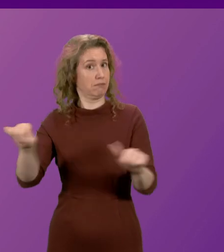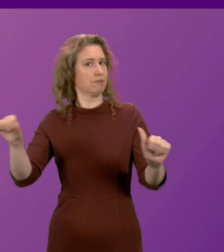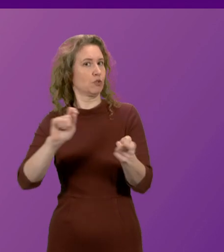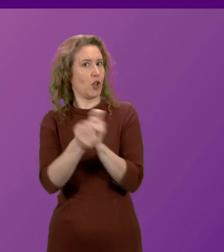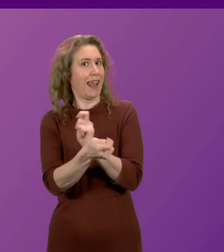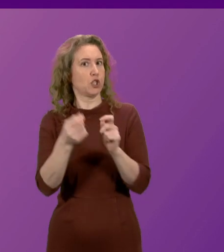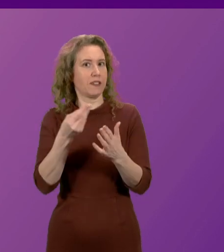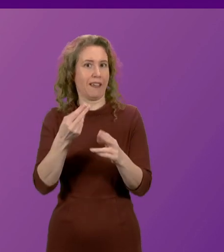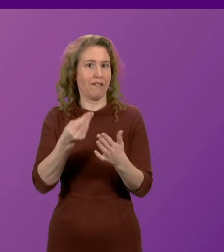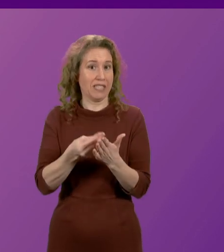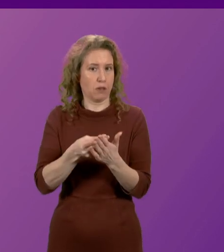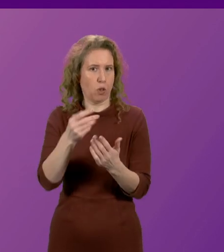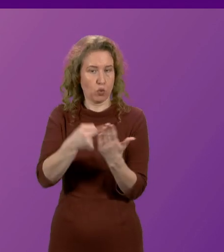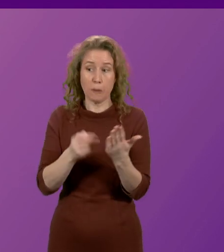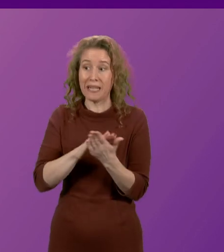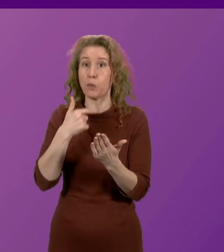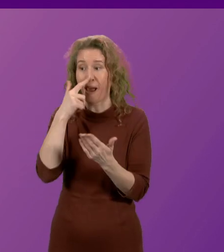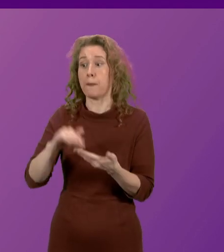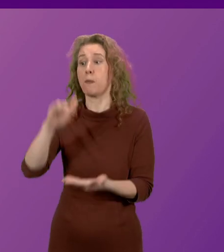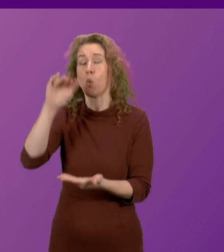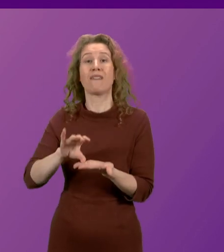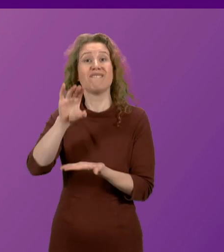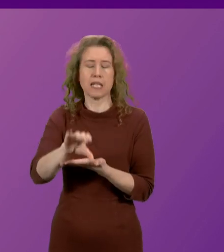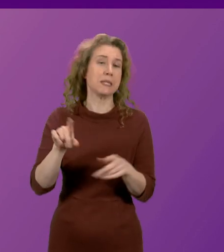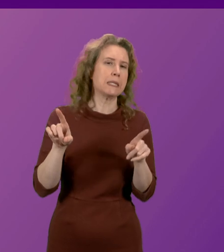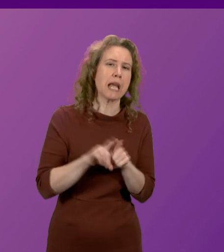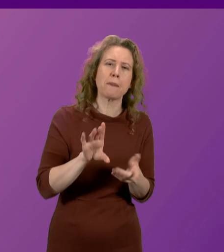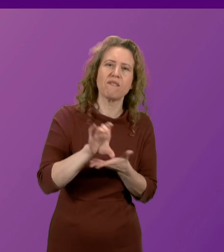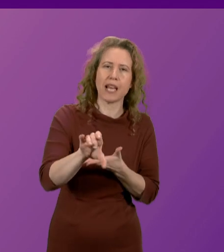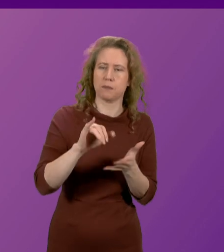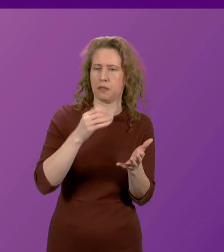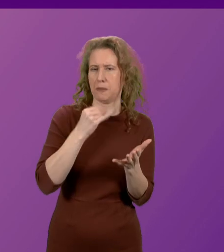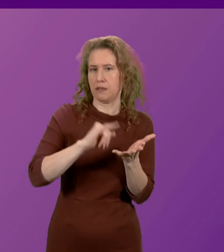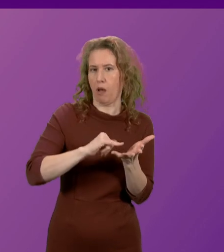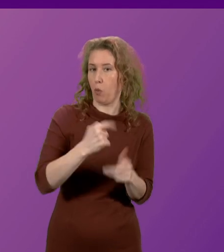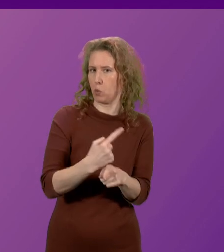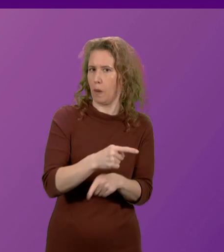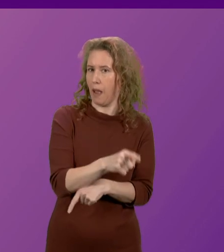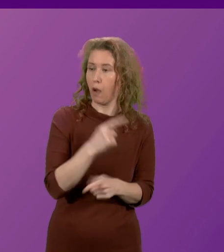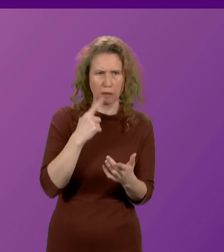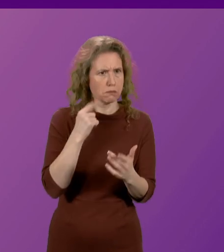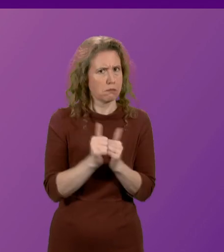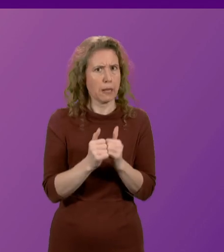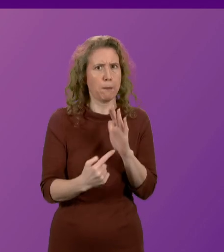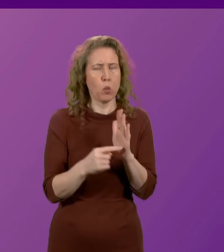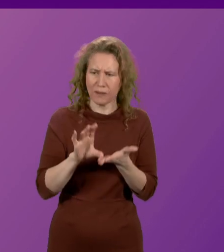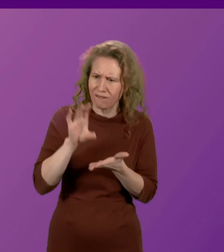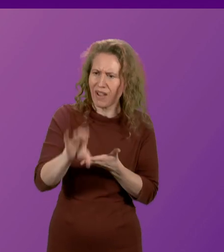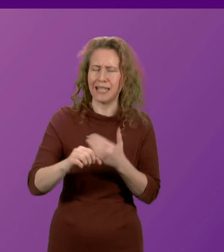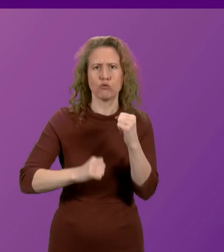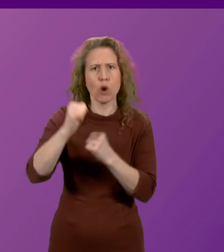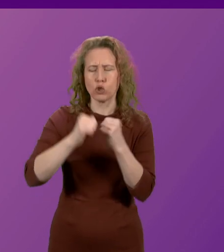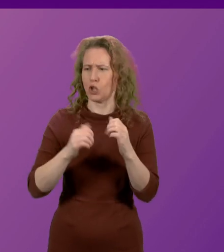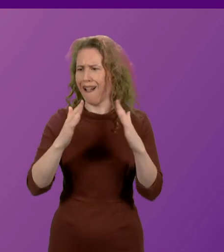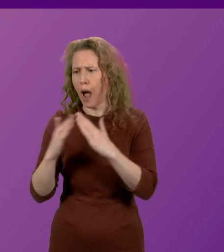so we could get more investment. The very investment Mr Sarwar talks about, which I think is really important, to invest in our infrastructure and our